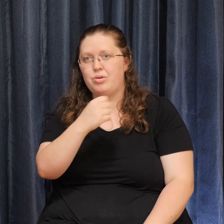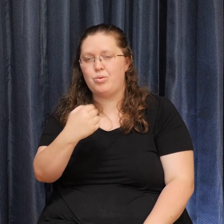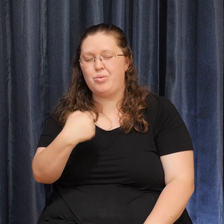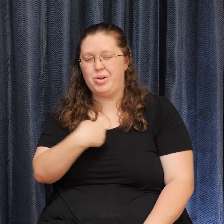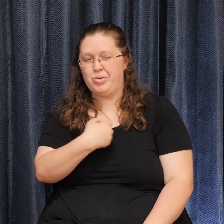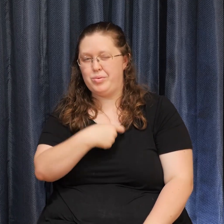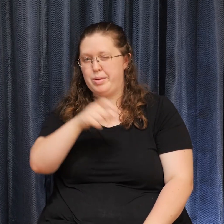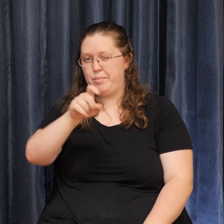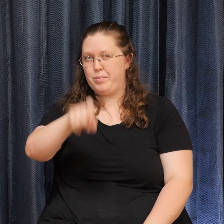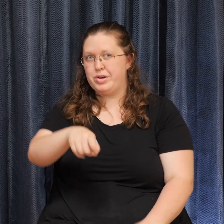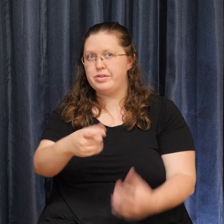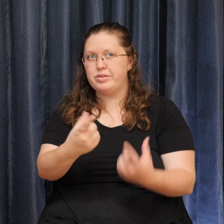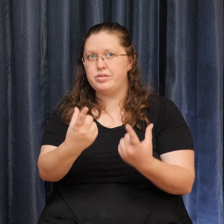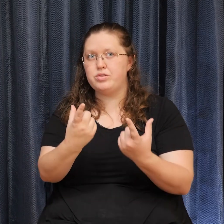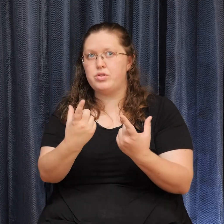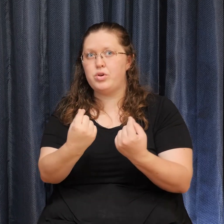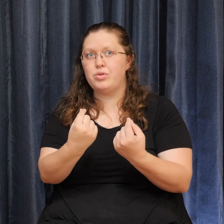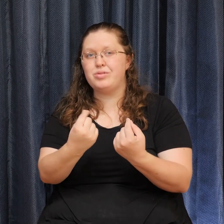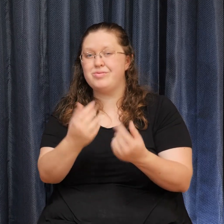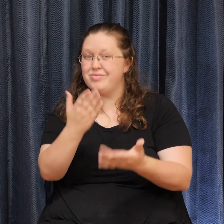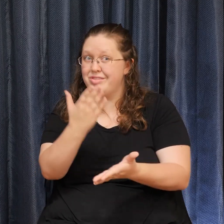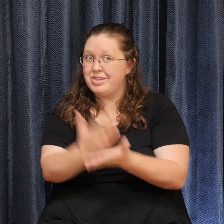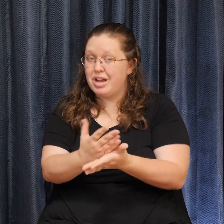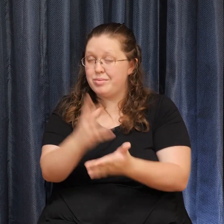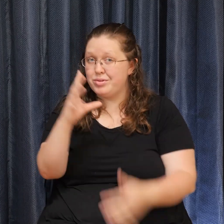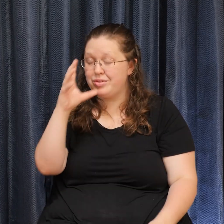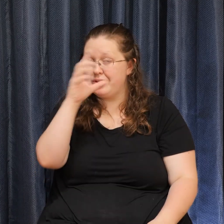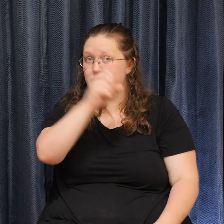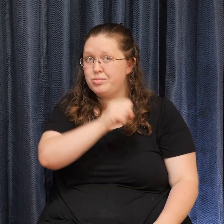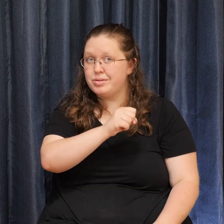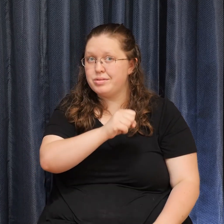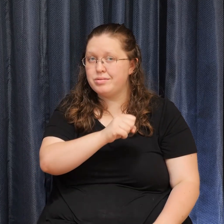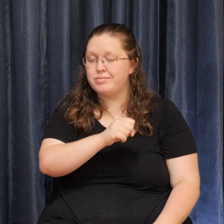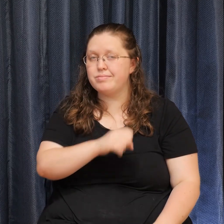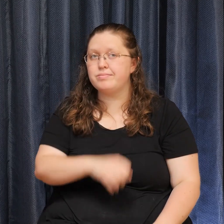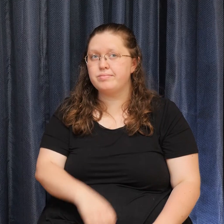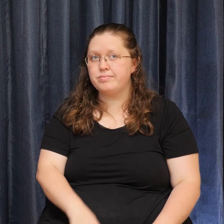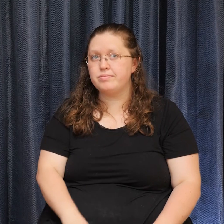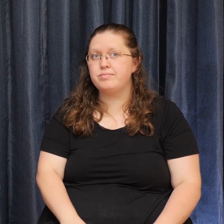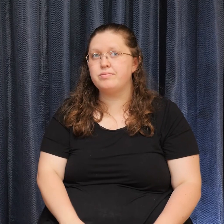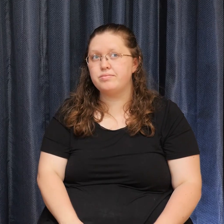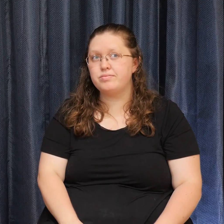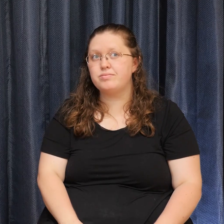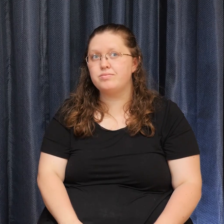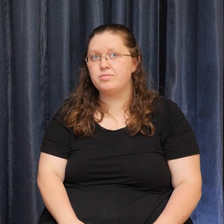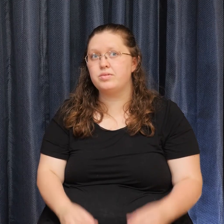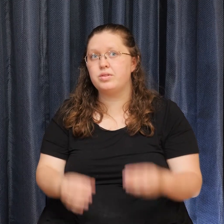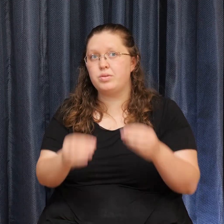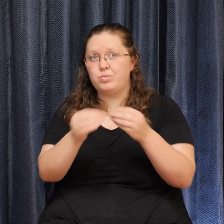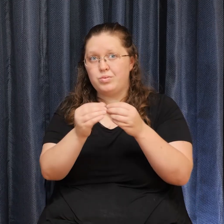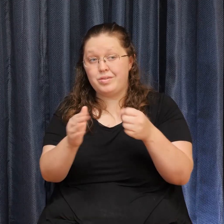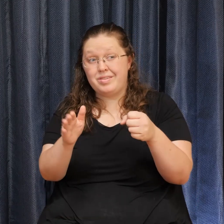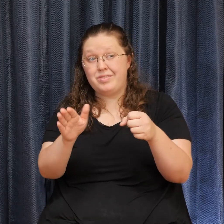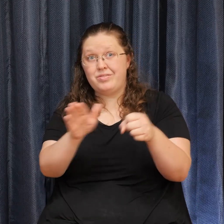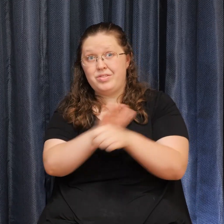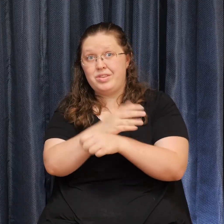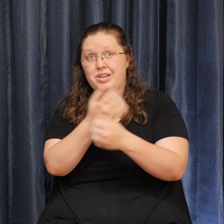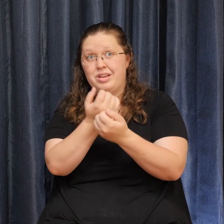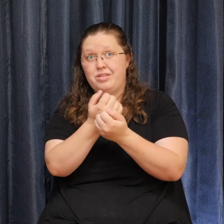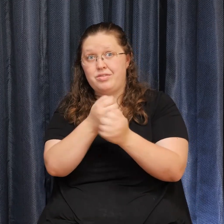Come out of those assumptions And in order to More fully And freely Use that idea In our